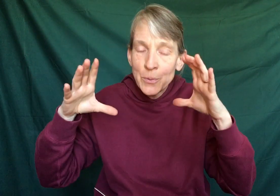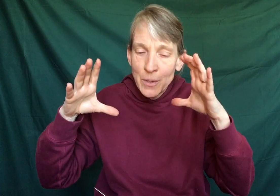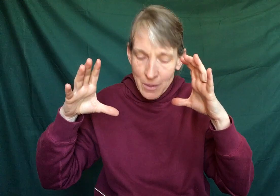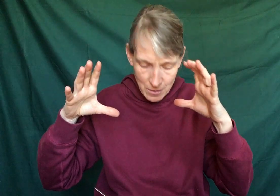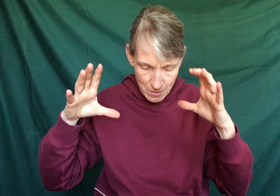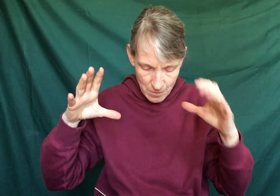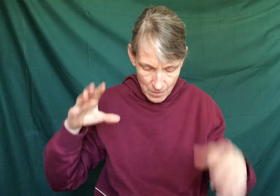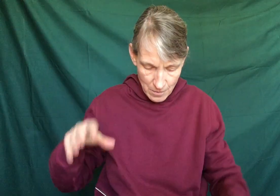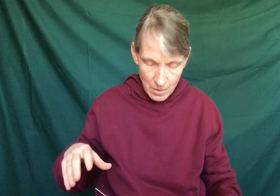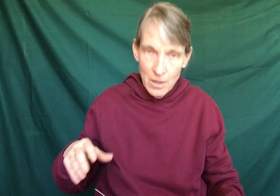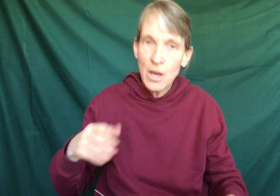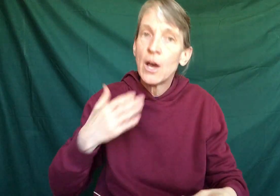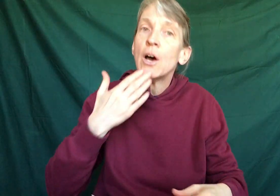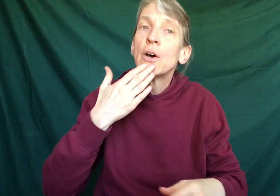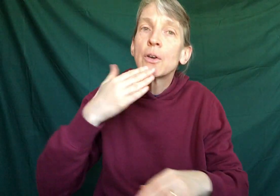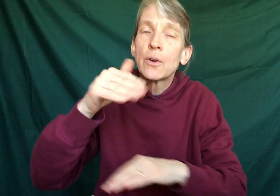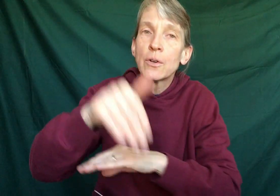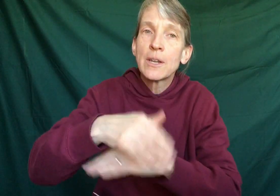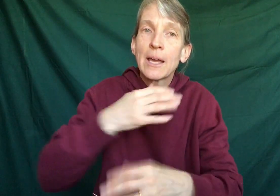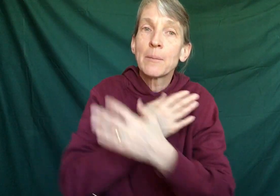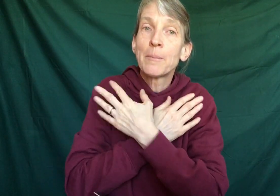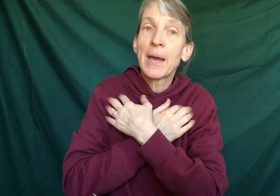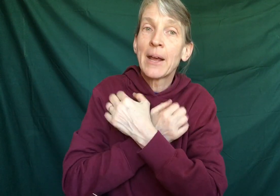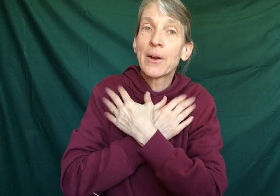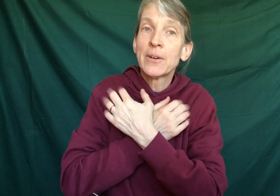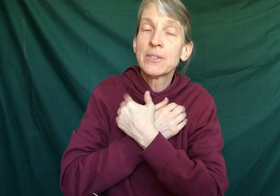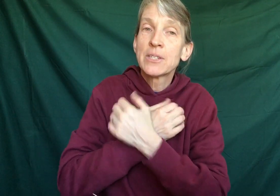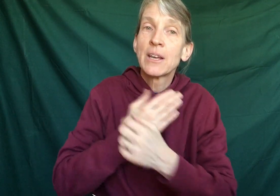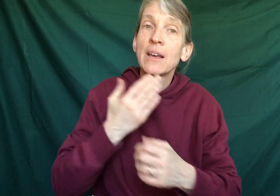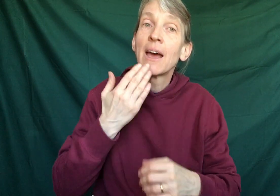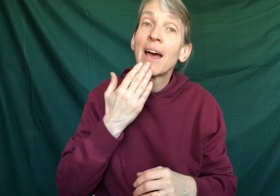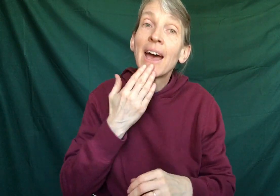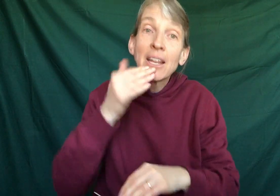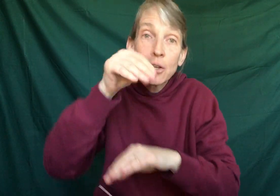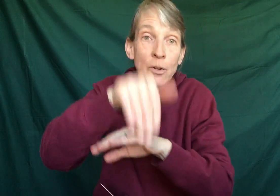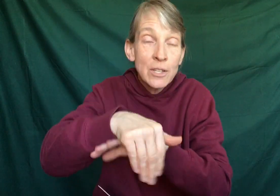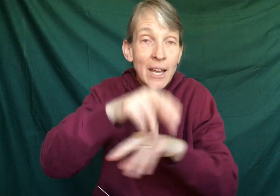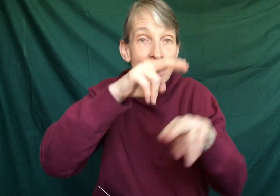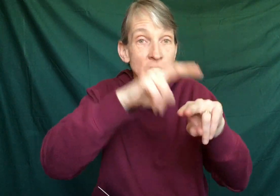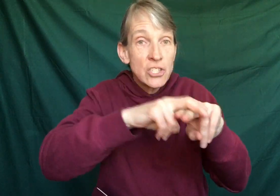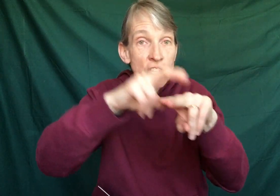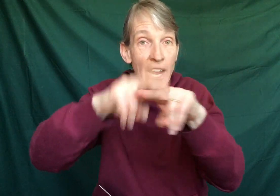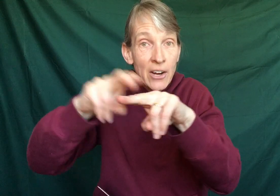Good night bears. And good night chairs.